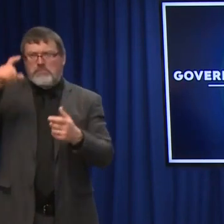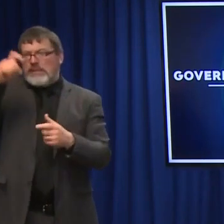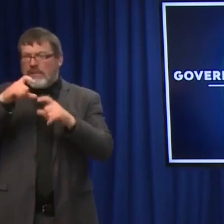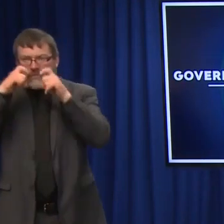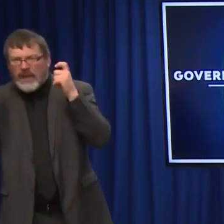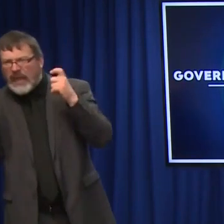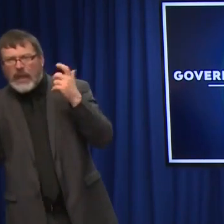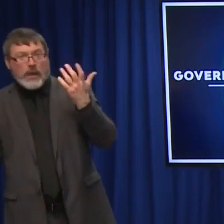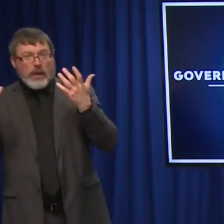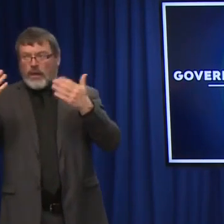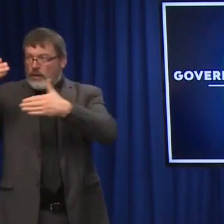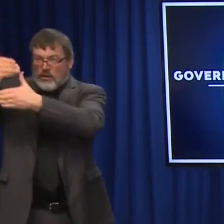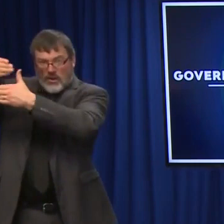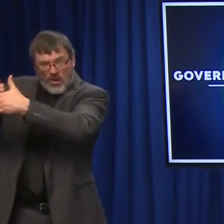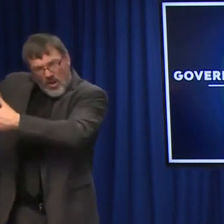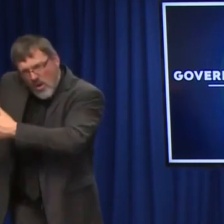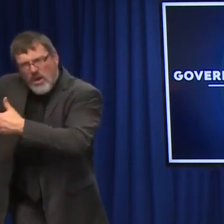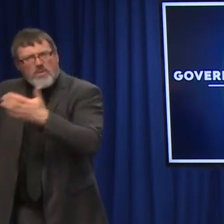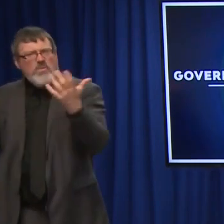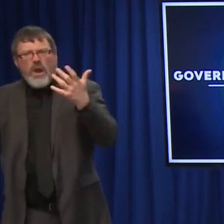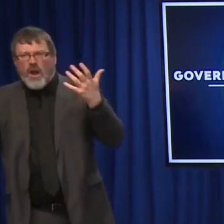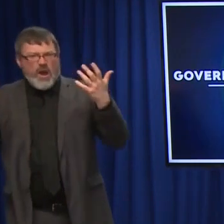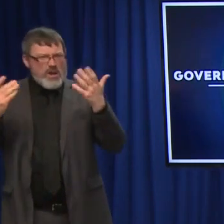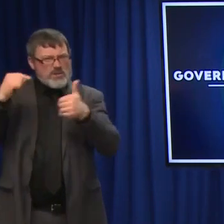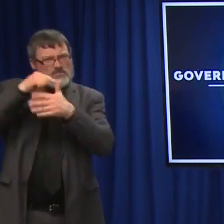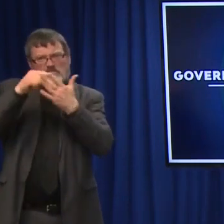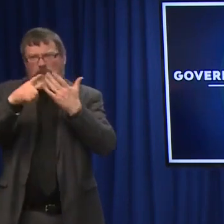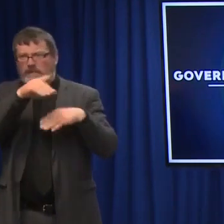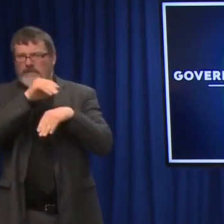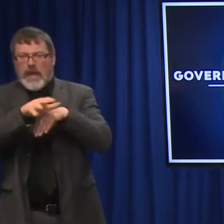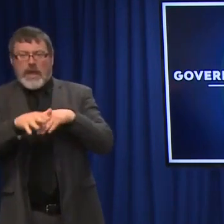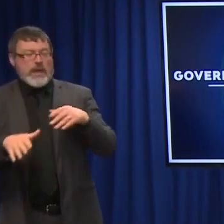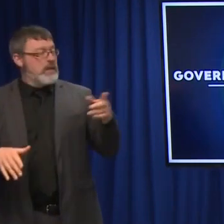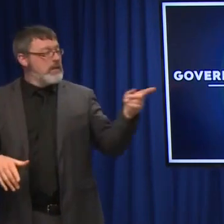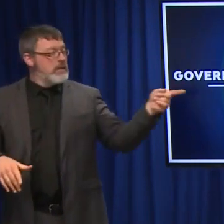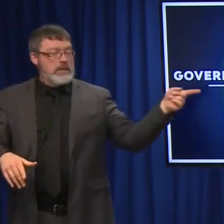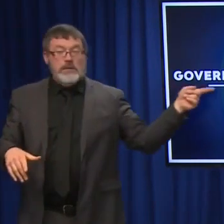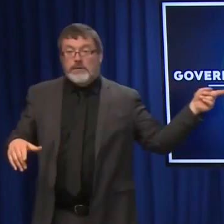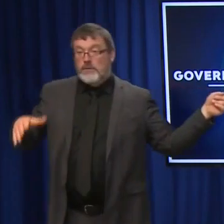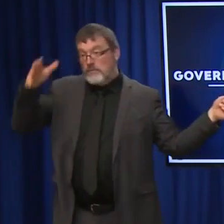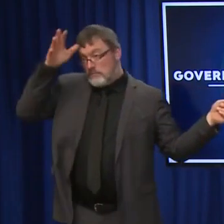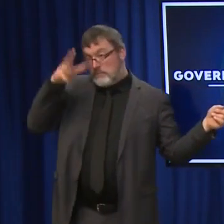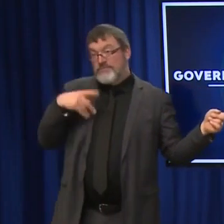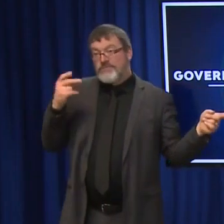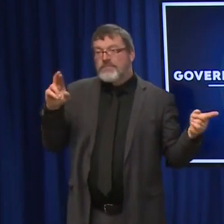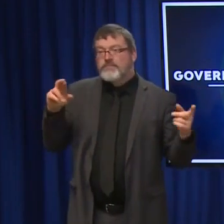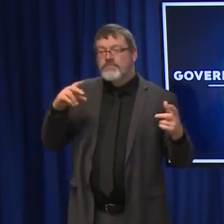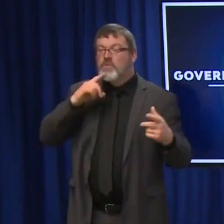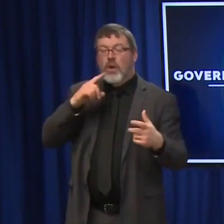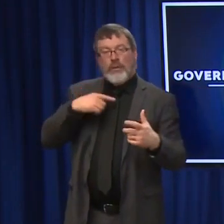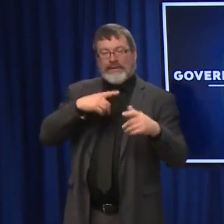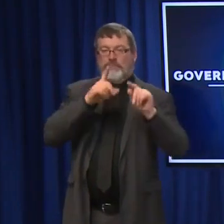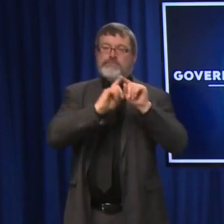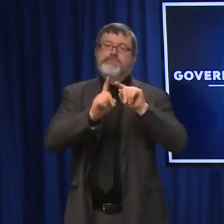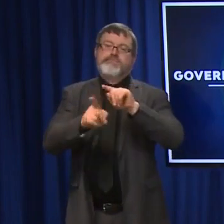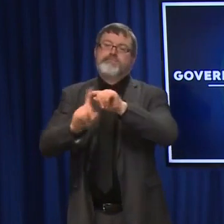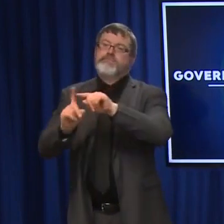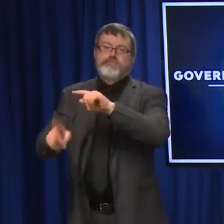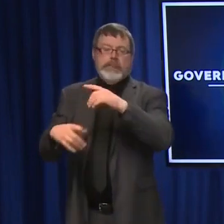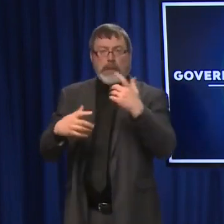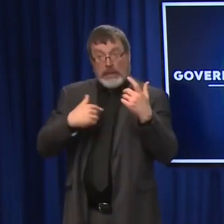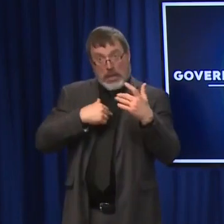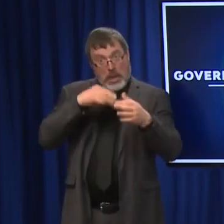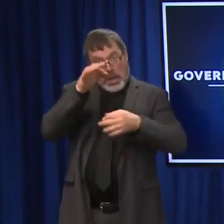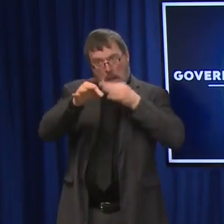What do you say to those people? Yeah, so I think it goes back to the multi-layered approach that we've been recommending all along. We